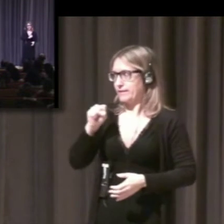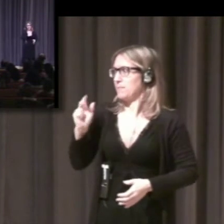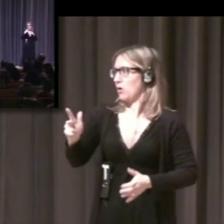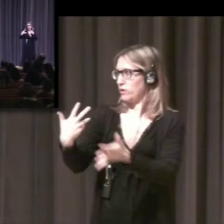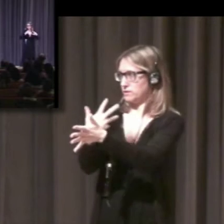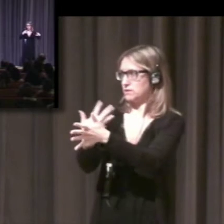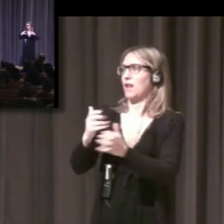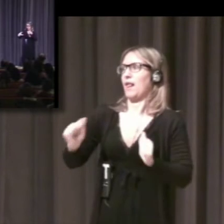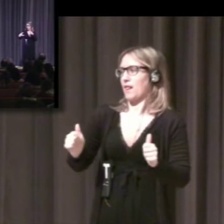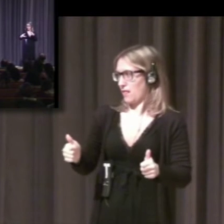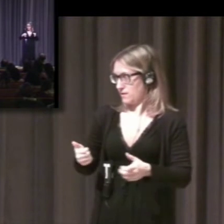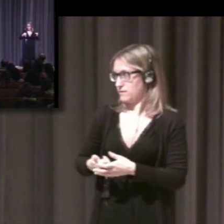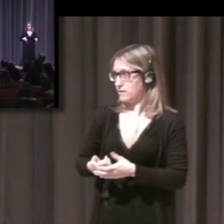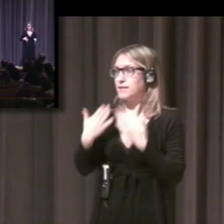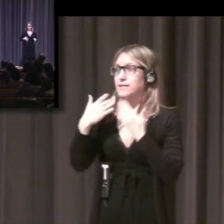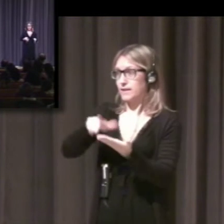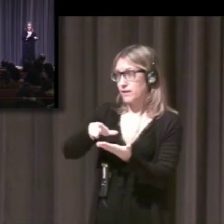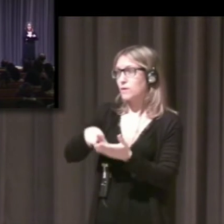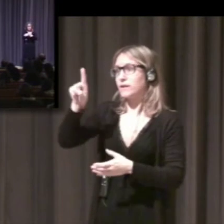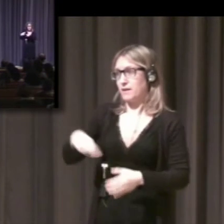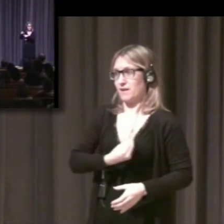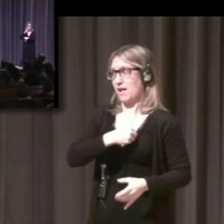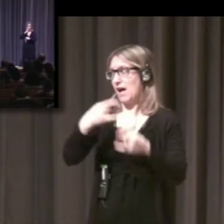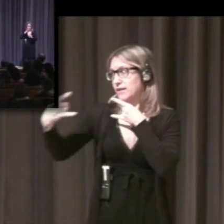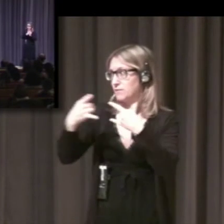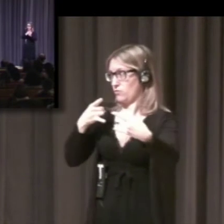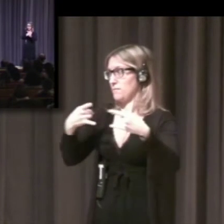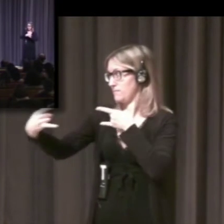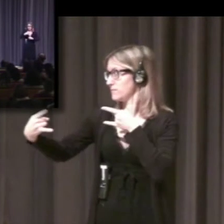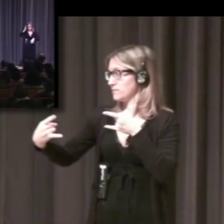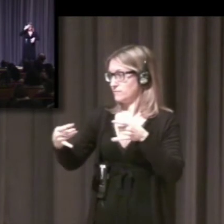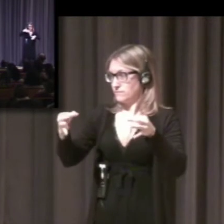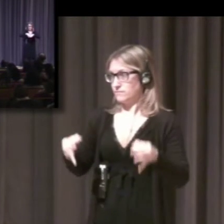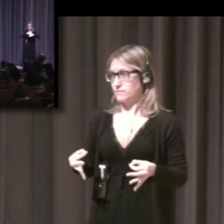crucial to your everyday existence.